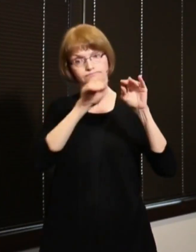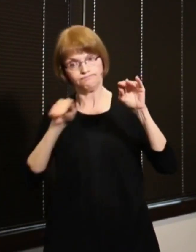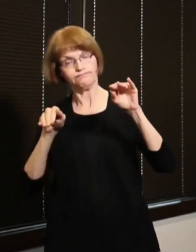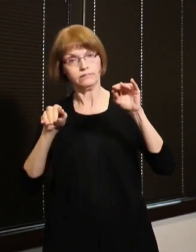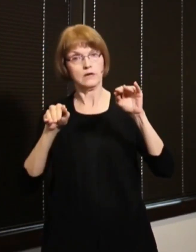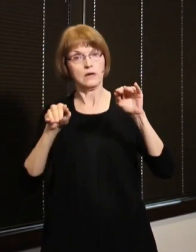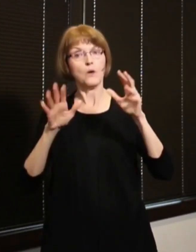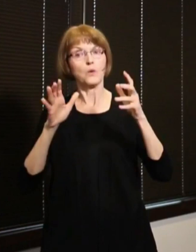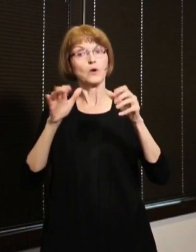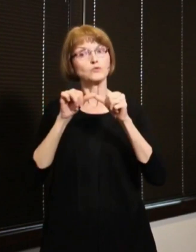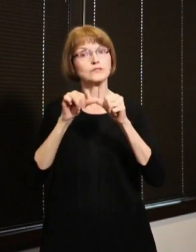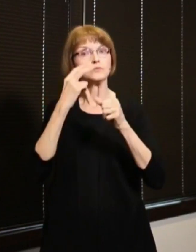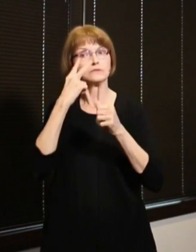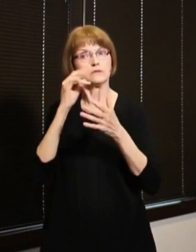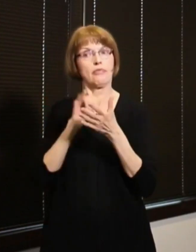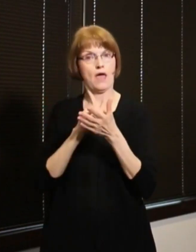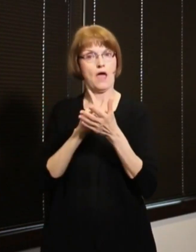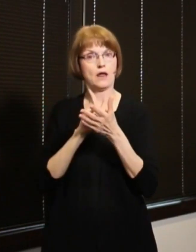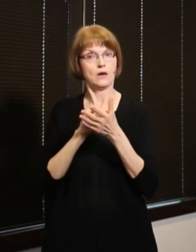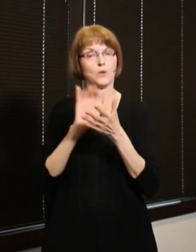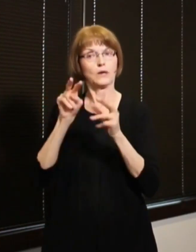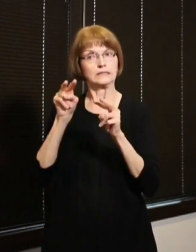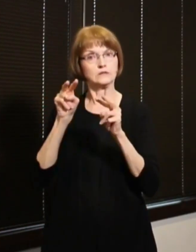continue to monitor going forward.